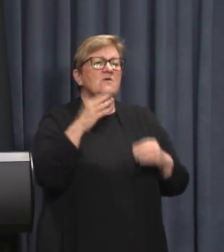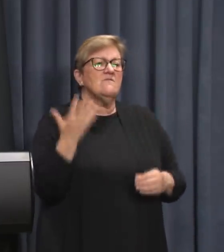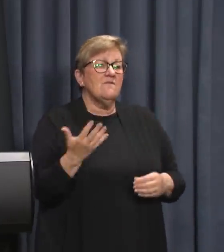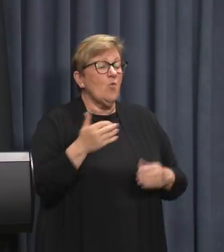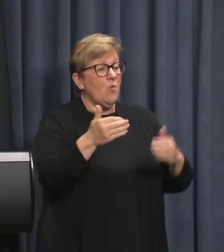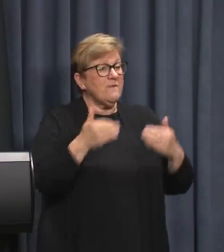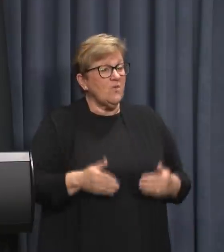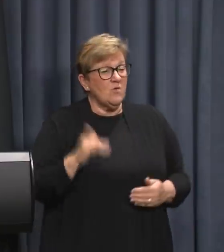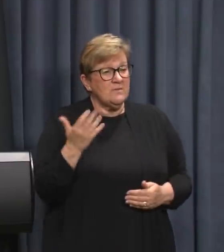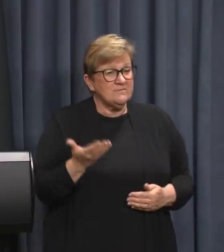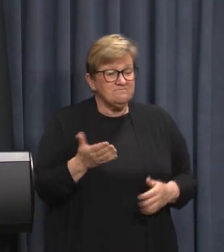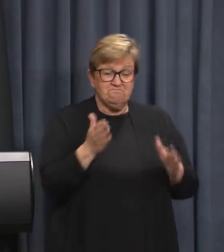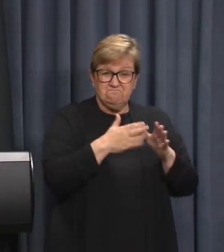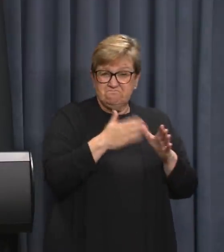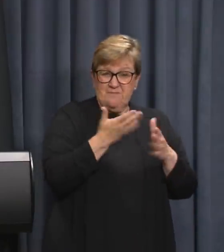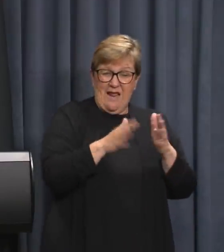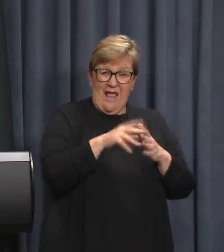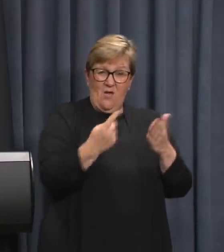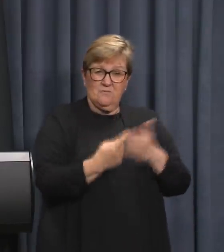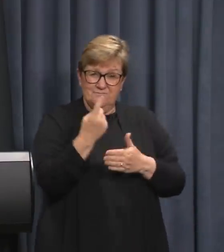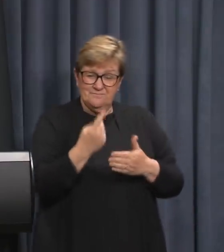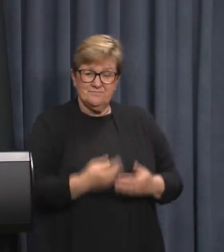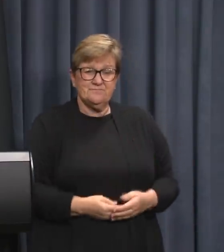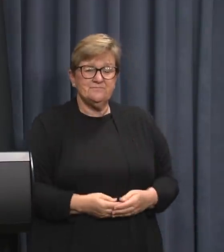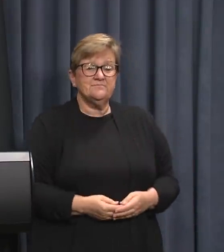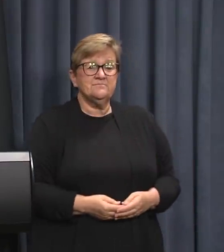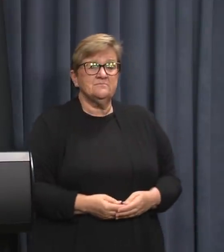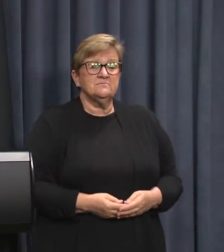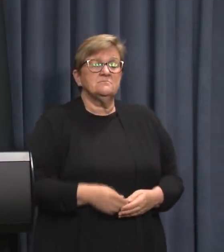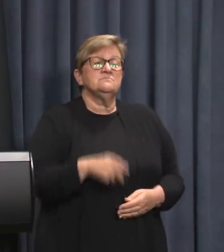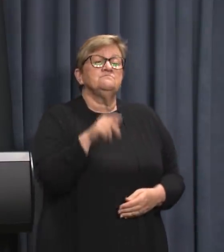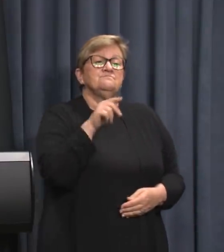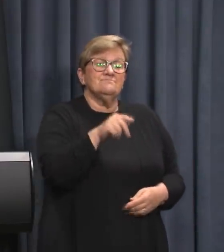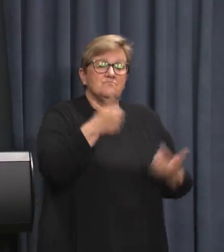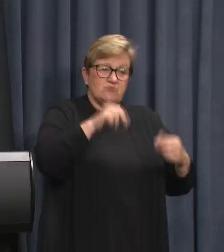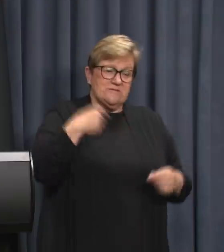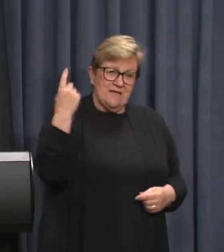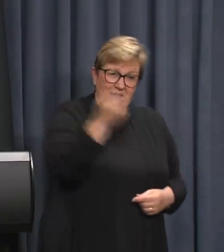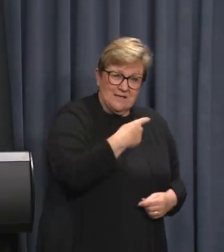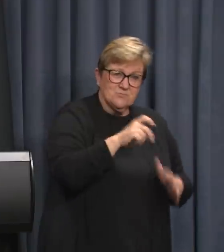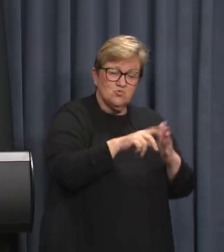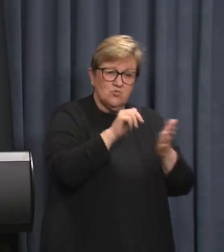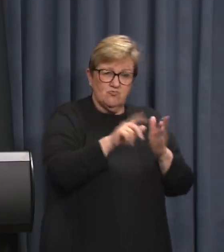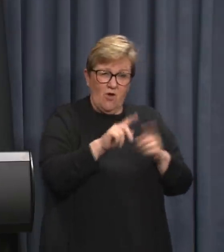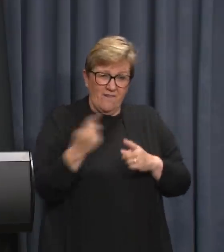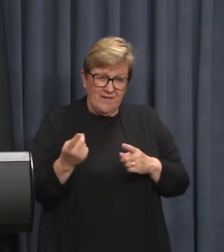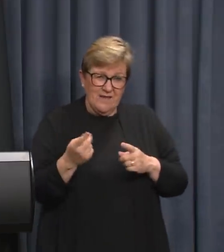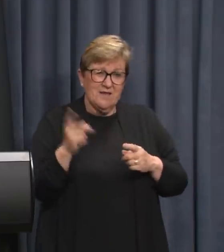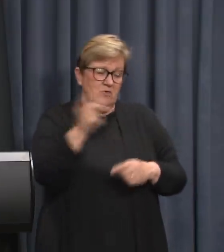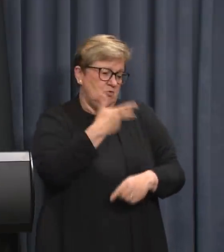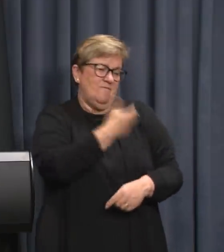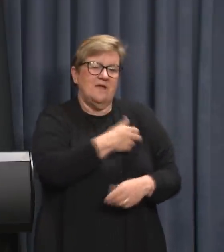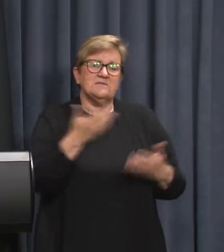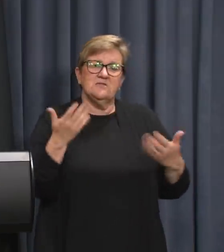or earlier depending on how this outbreak plays out. This will further protect everyone who has done the right thing and gotten themselves